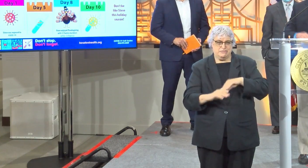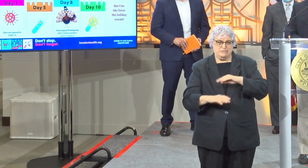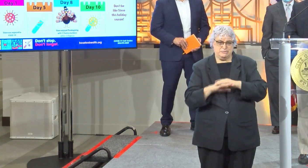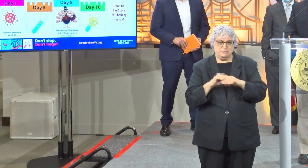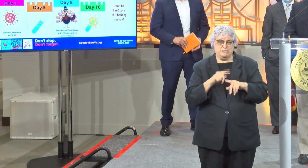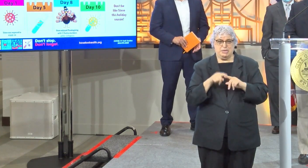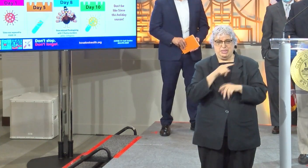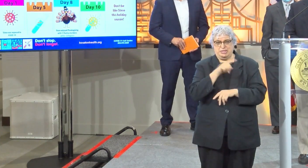are the facts.